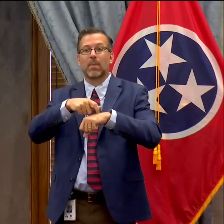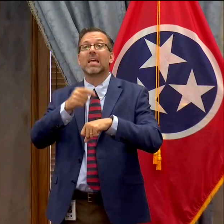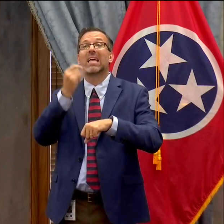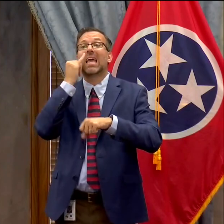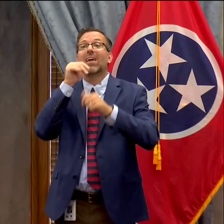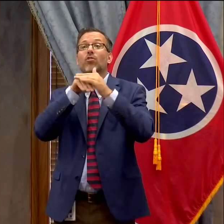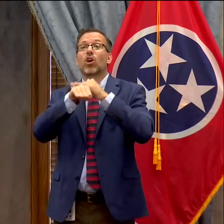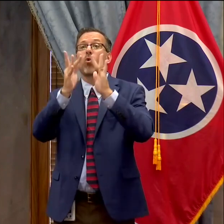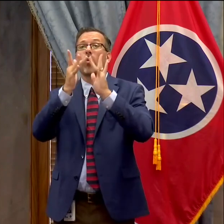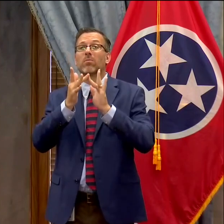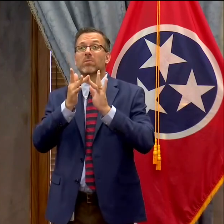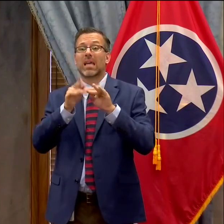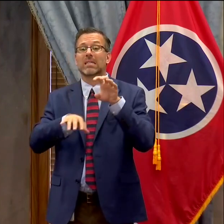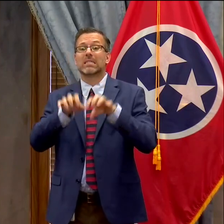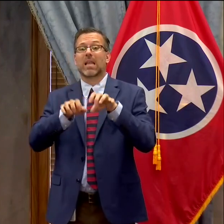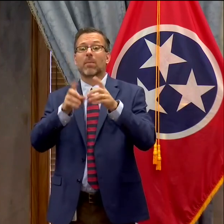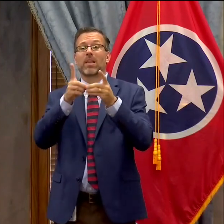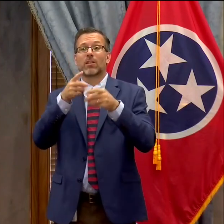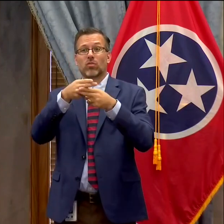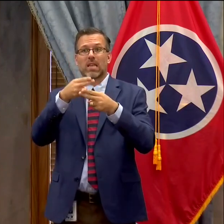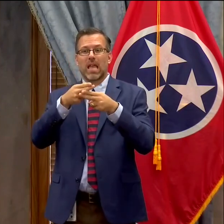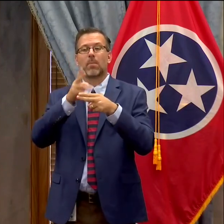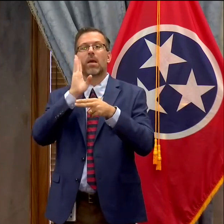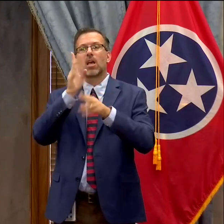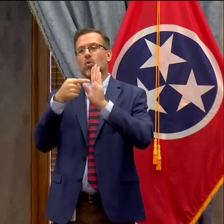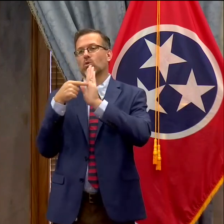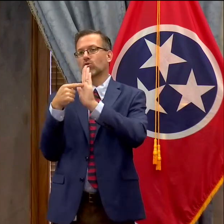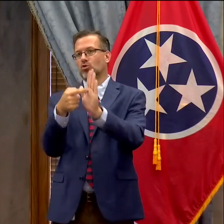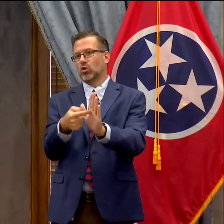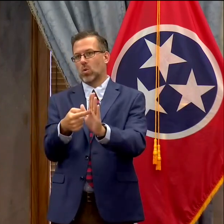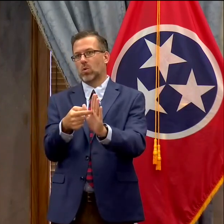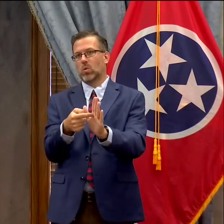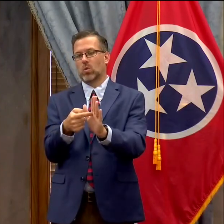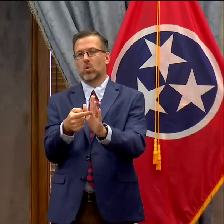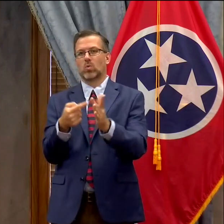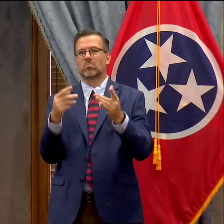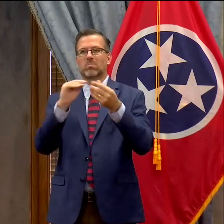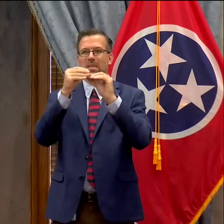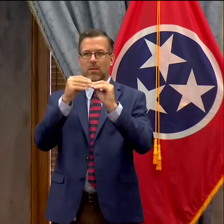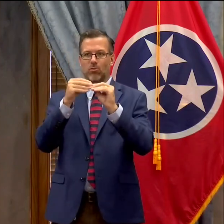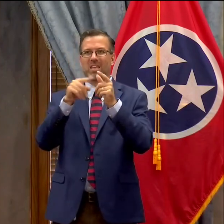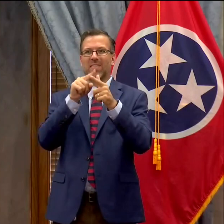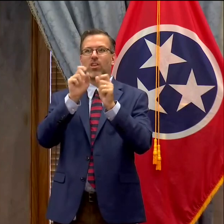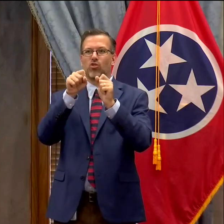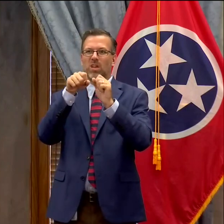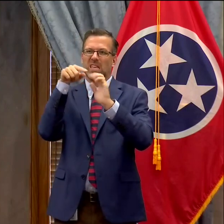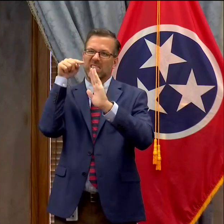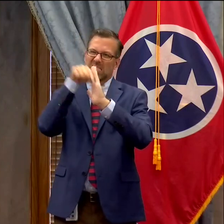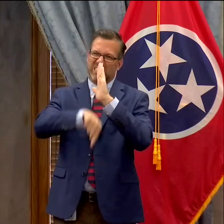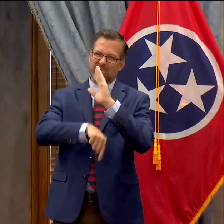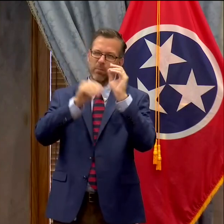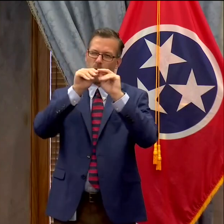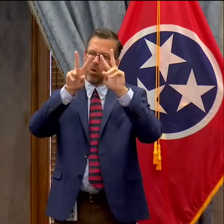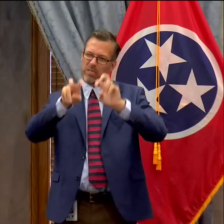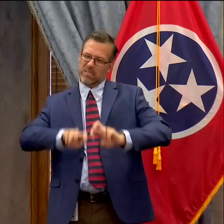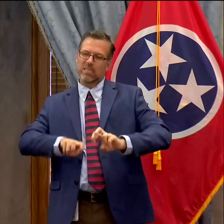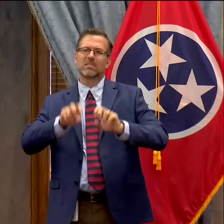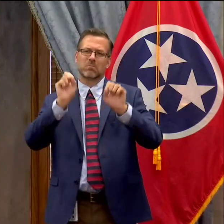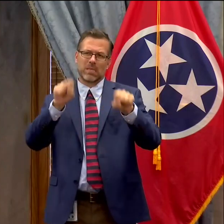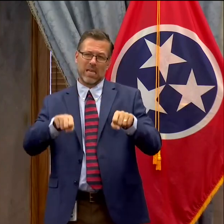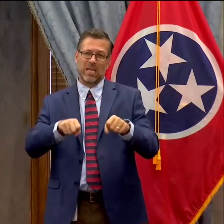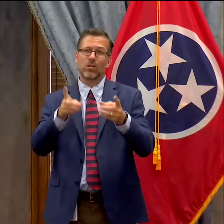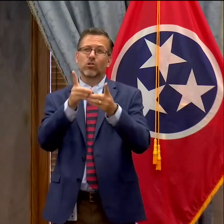district name it gives you the status of the district and then you can drill down for specific schools. Now again districts will start updating that